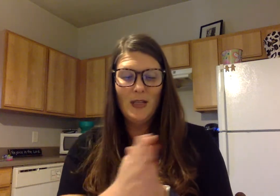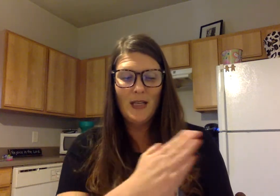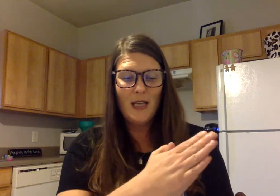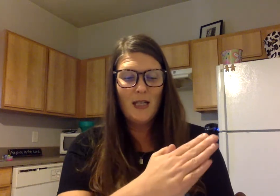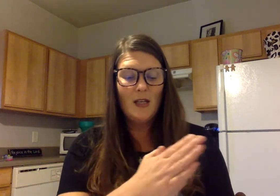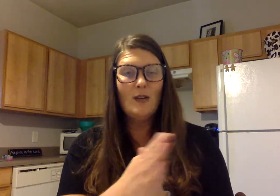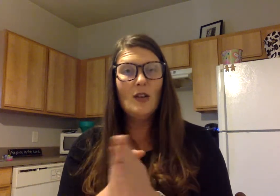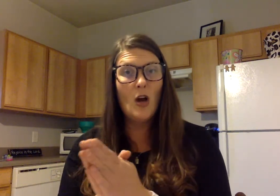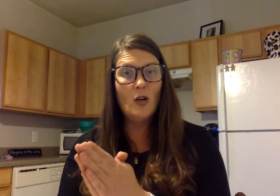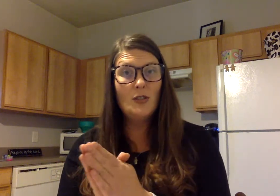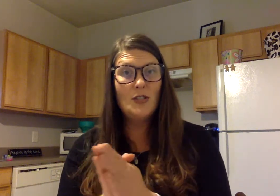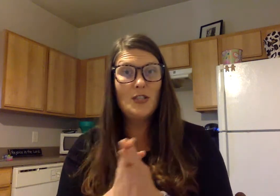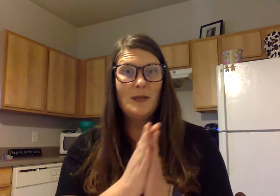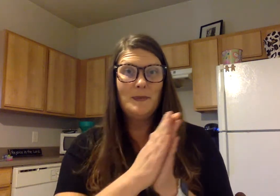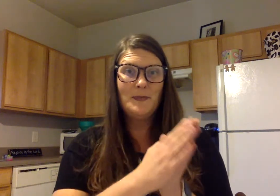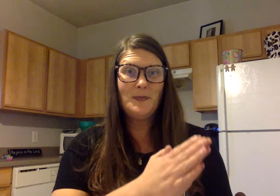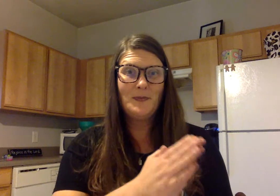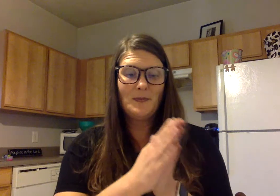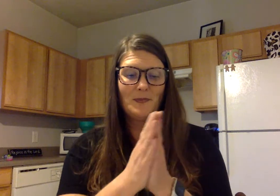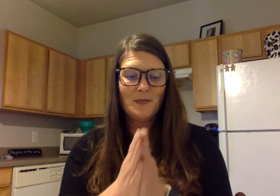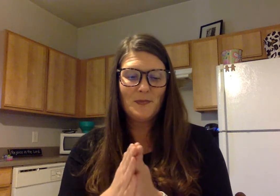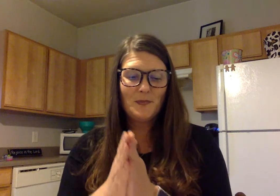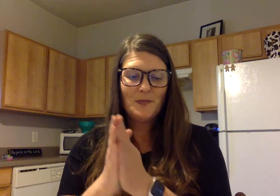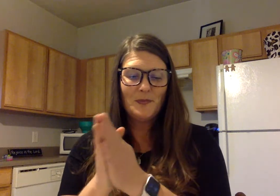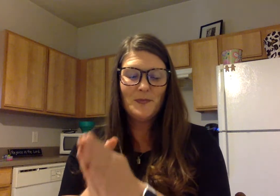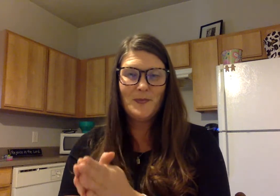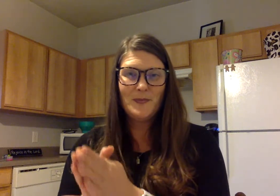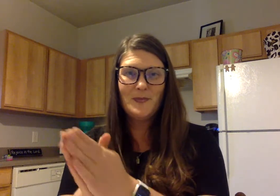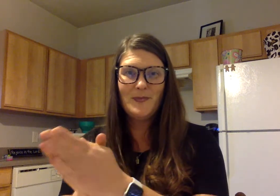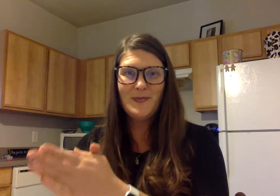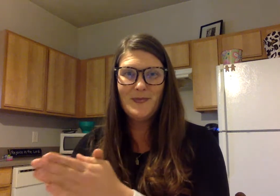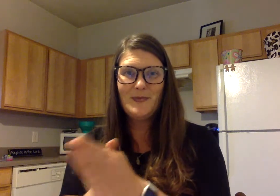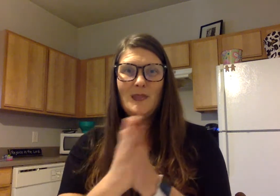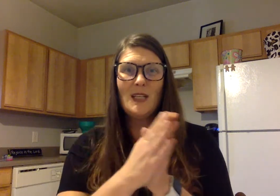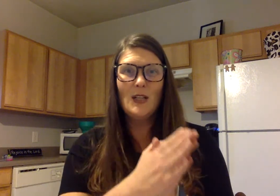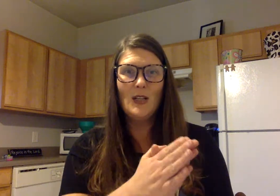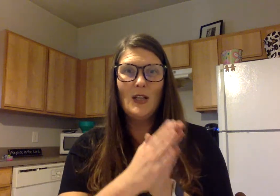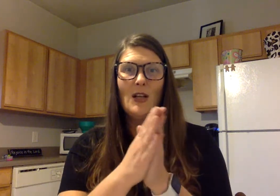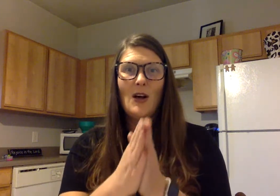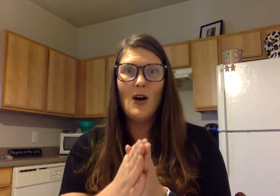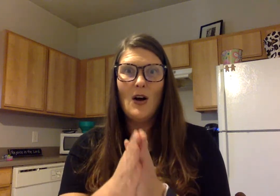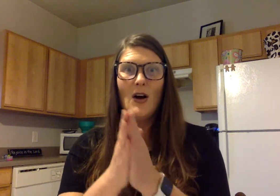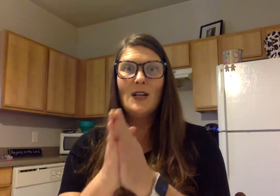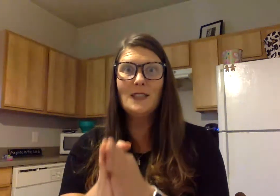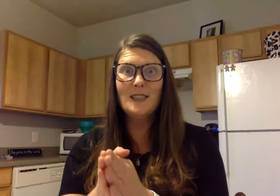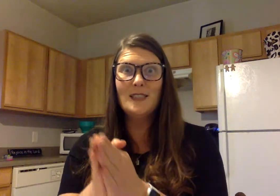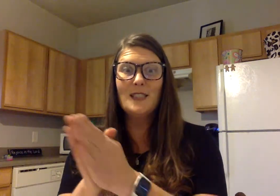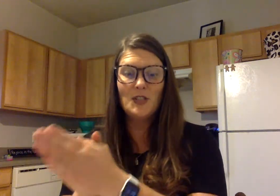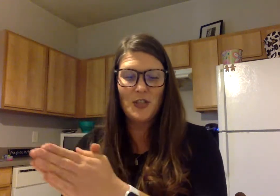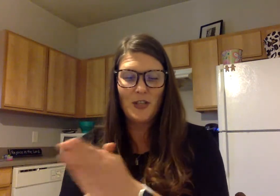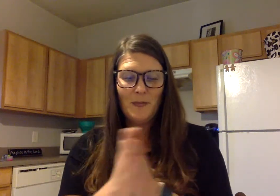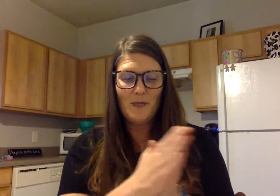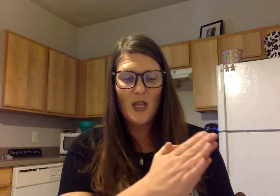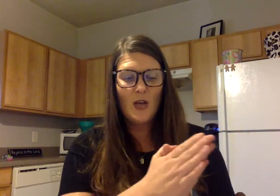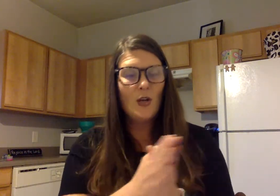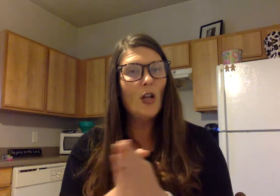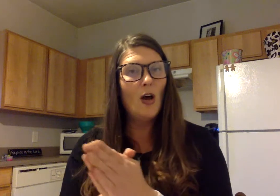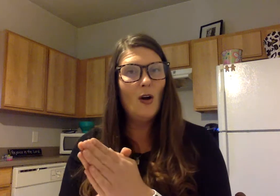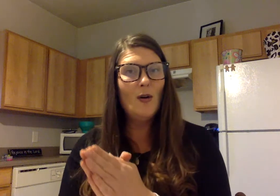l, launch, l, aw, n, ch, claw,